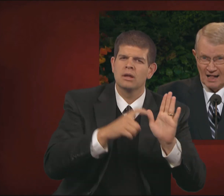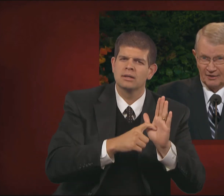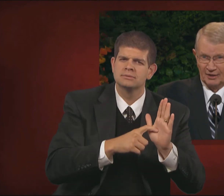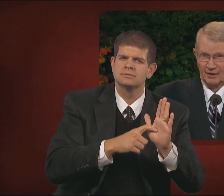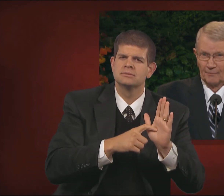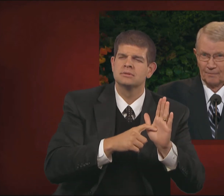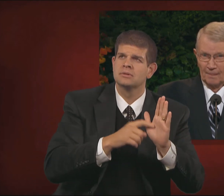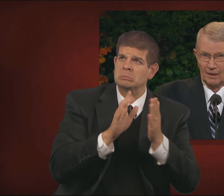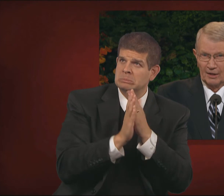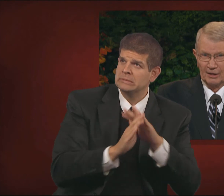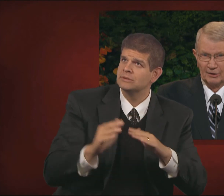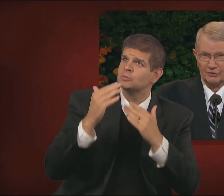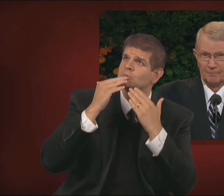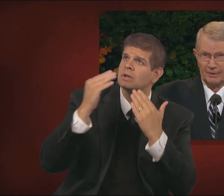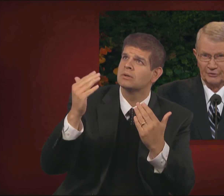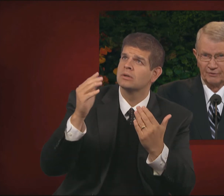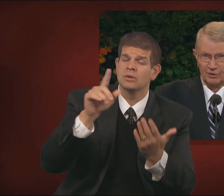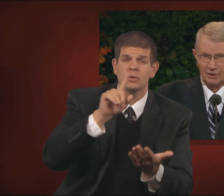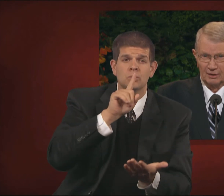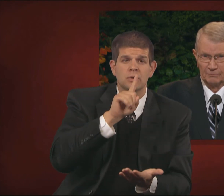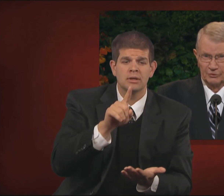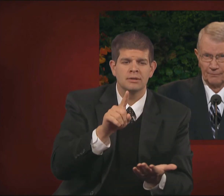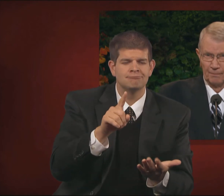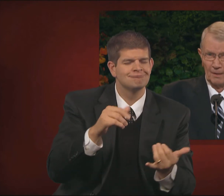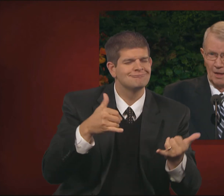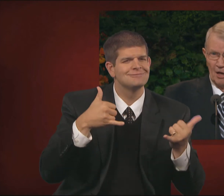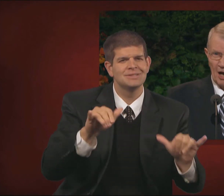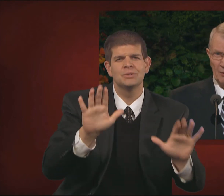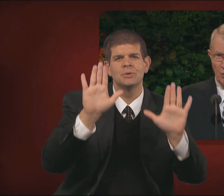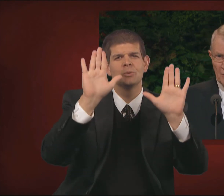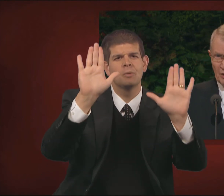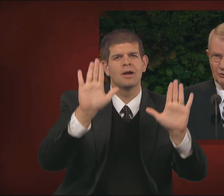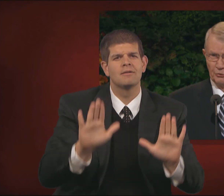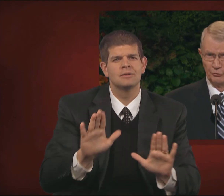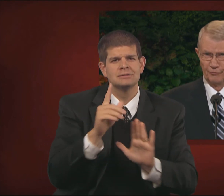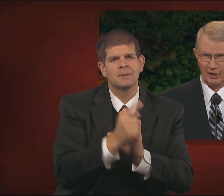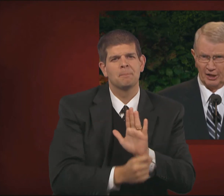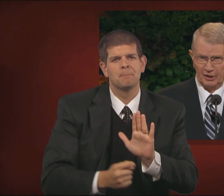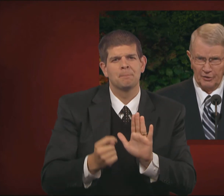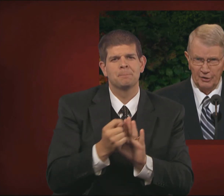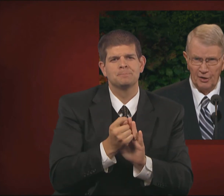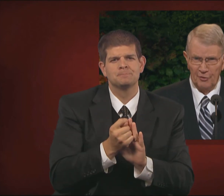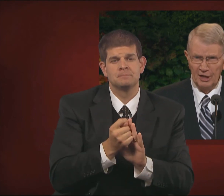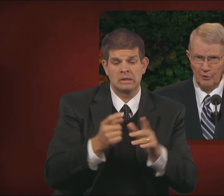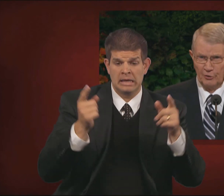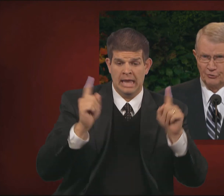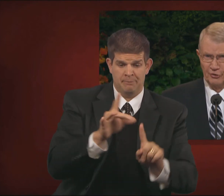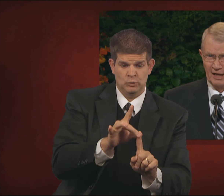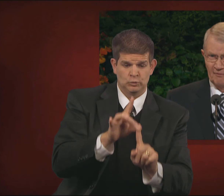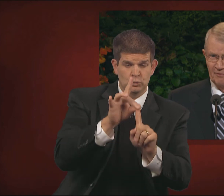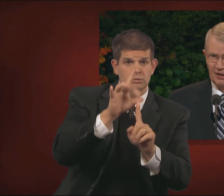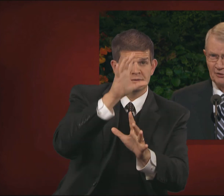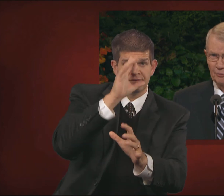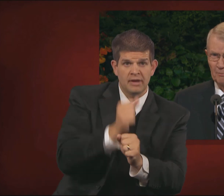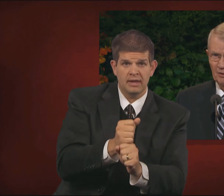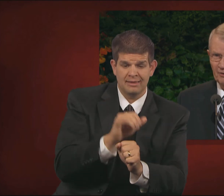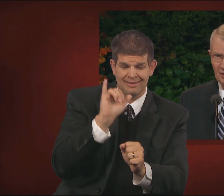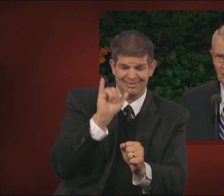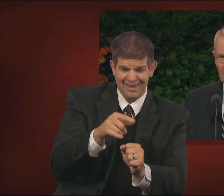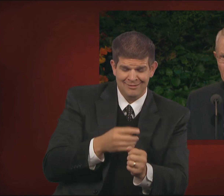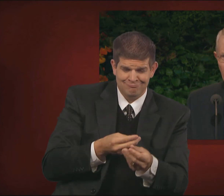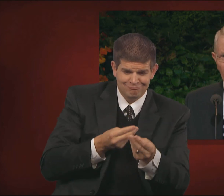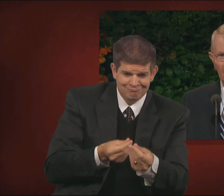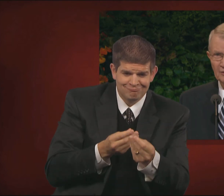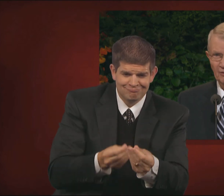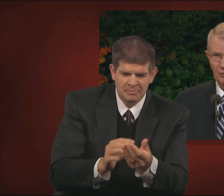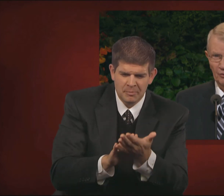reality it is the best of times. And when we choose faith and then nurture that faith to a perfect